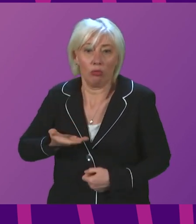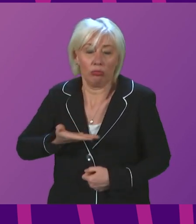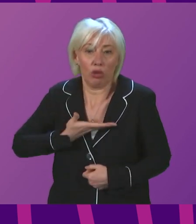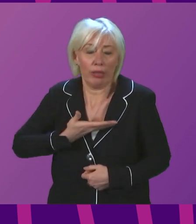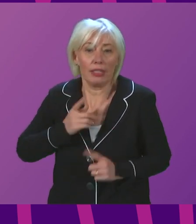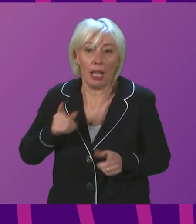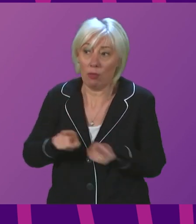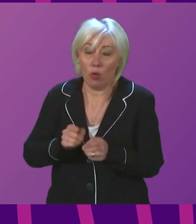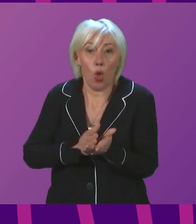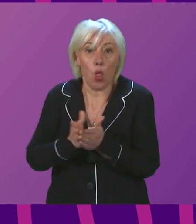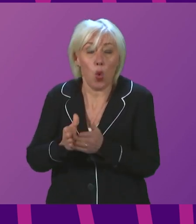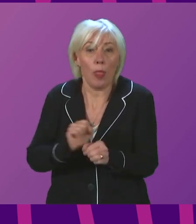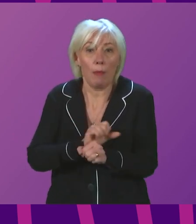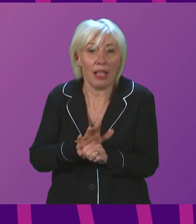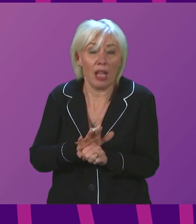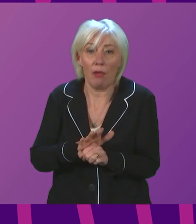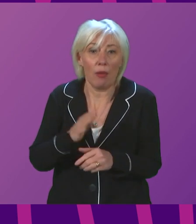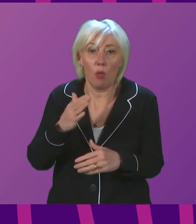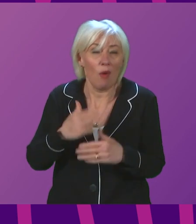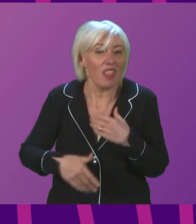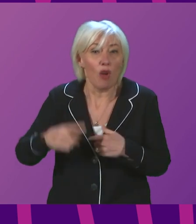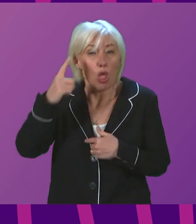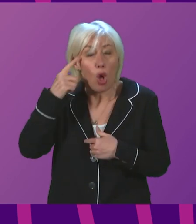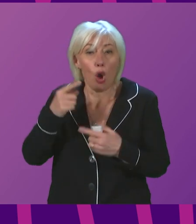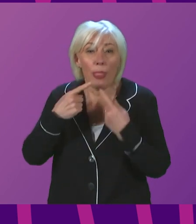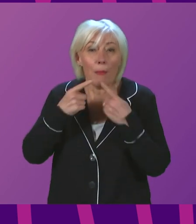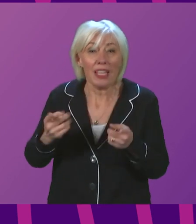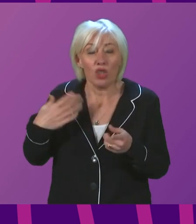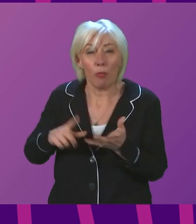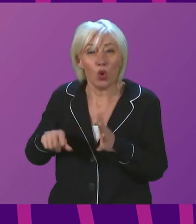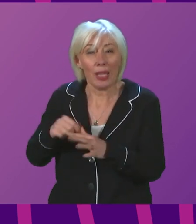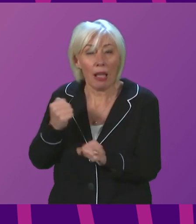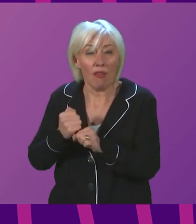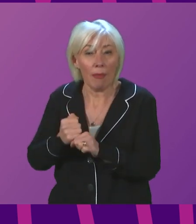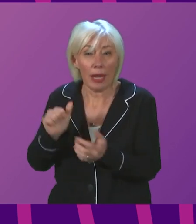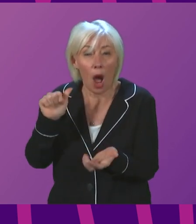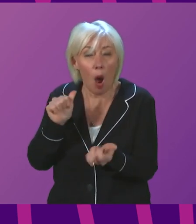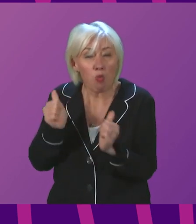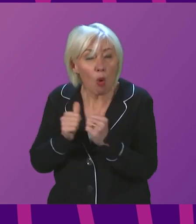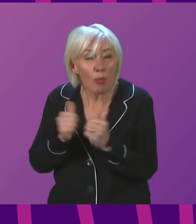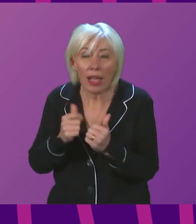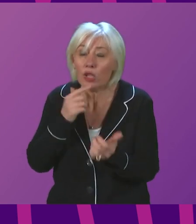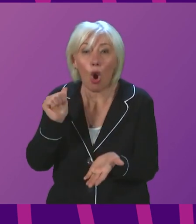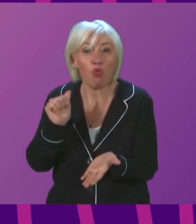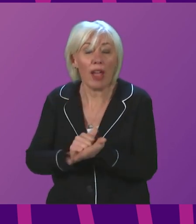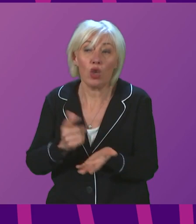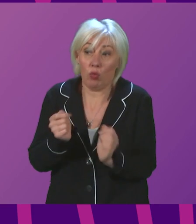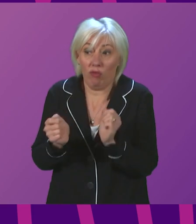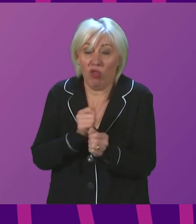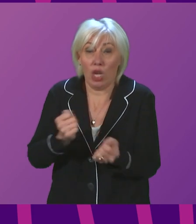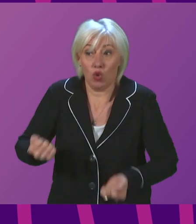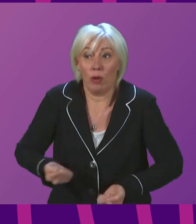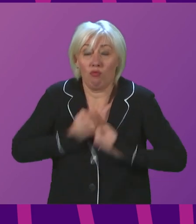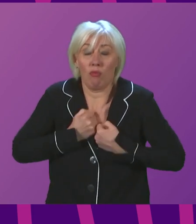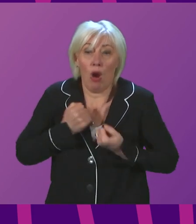periods in the pandemic where we have not thought the messages from the UK Government were appropriate or right and therefore we have had messaging that we thought was appropriate